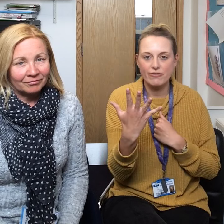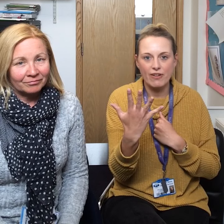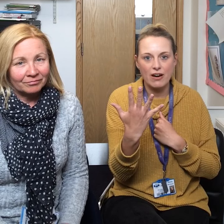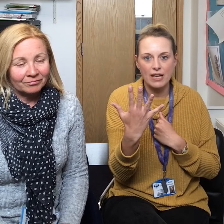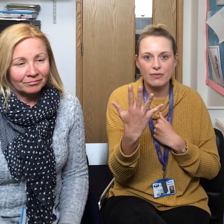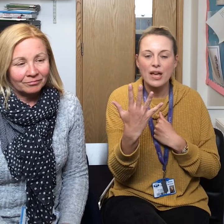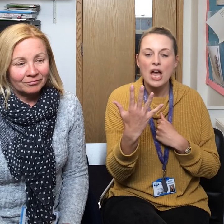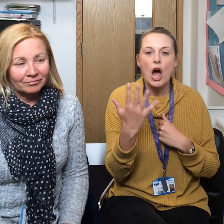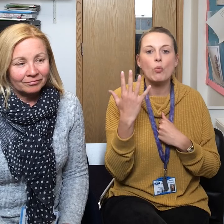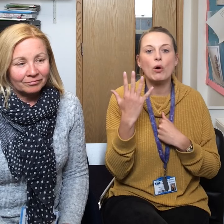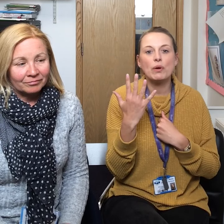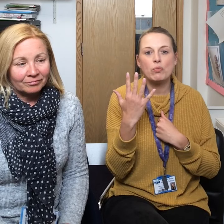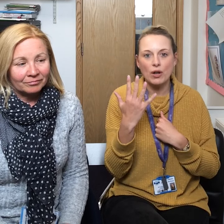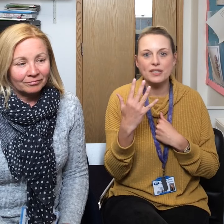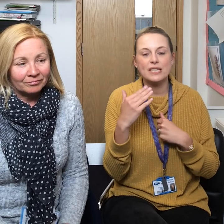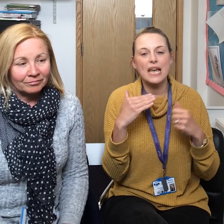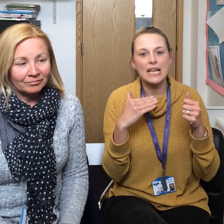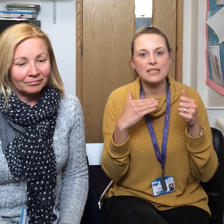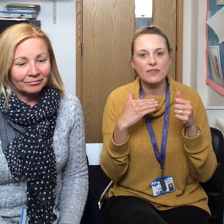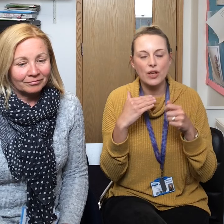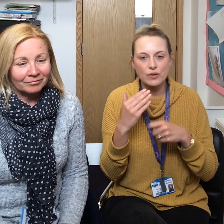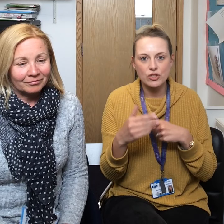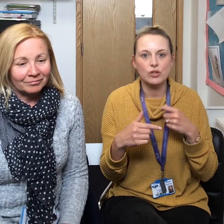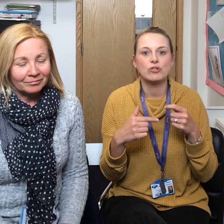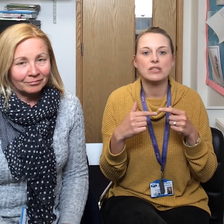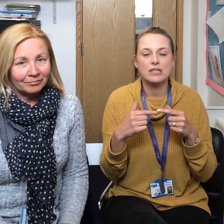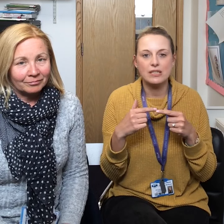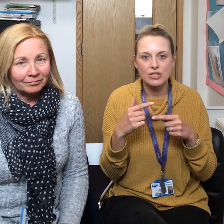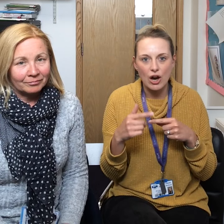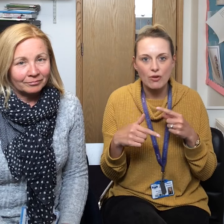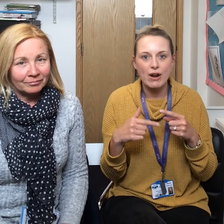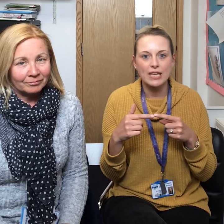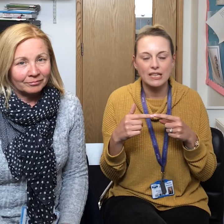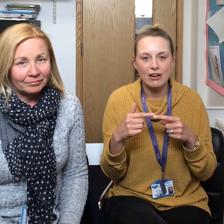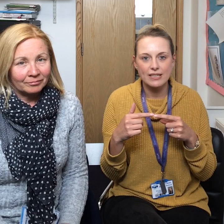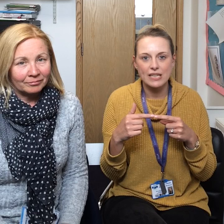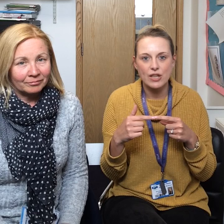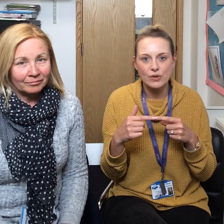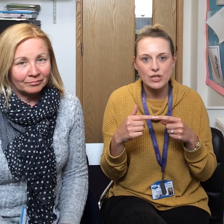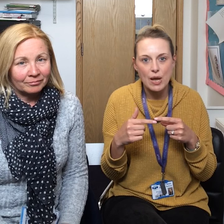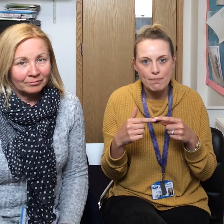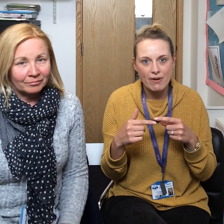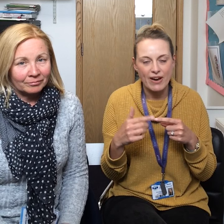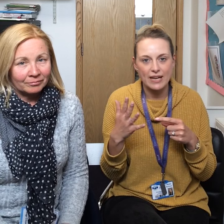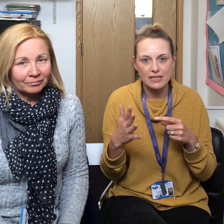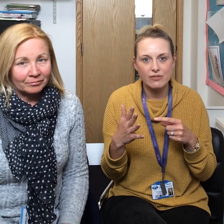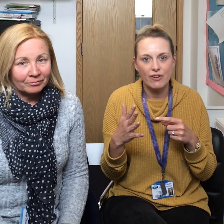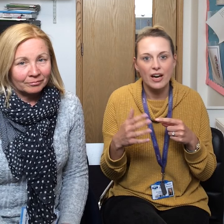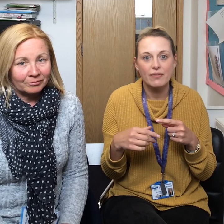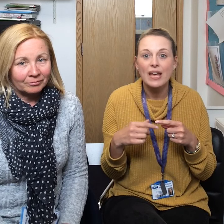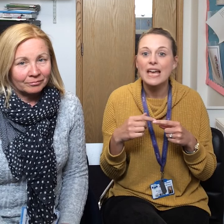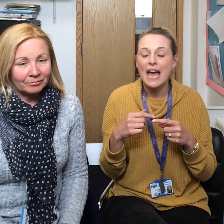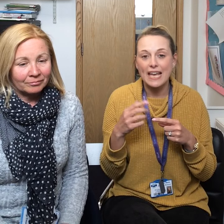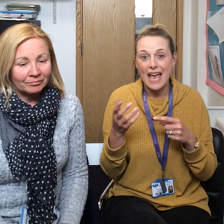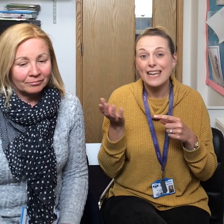five. And what we want is for those children to start recognising those number facts to five again